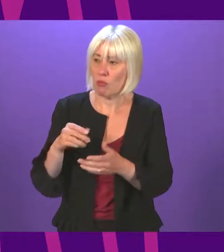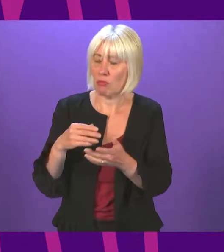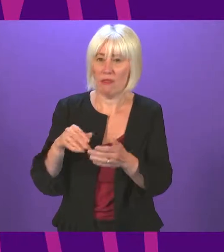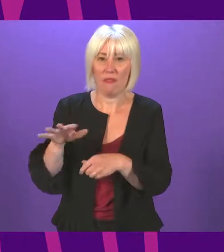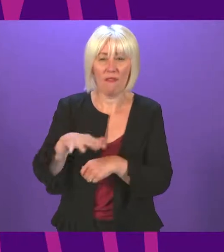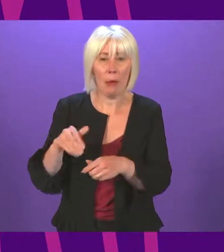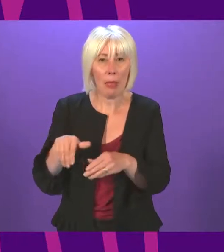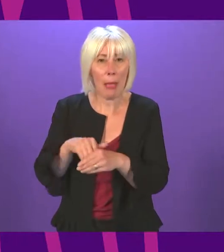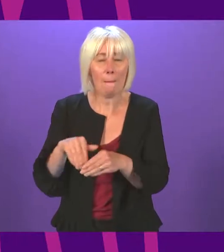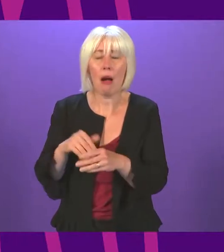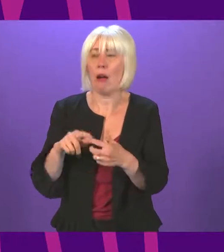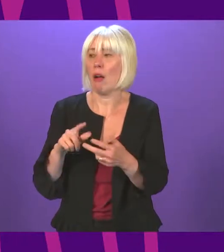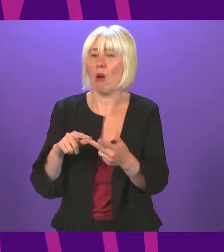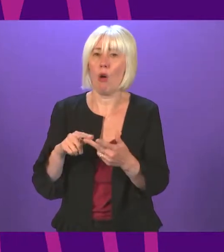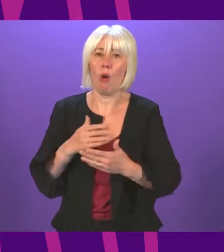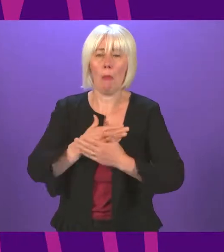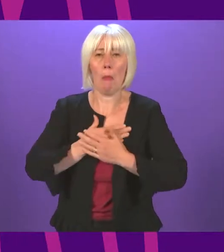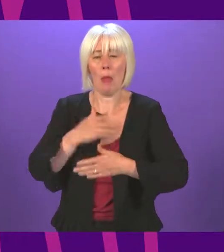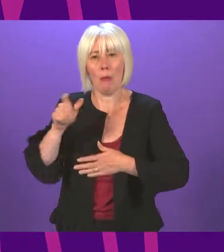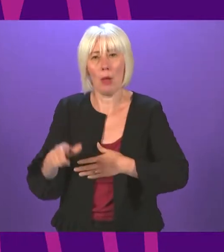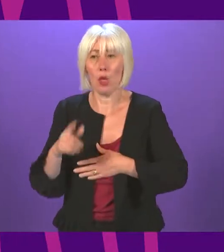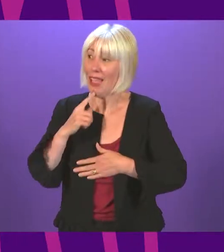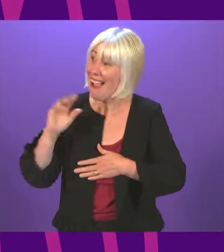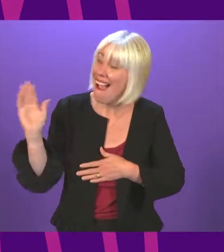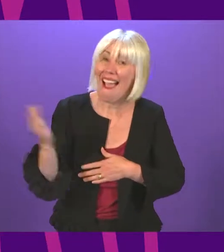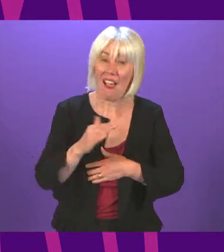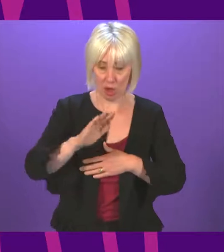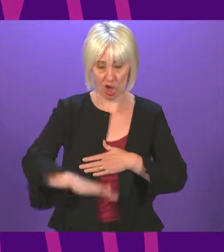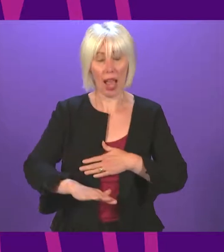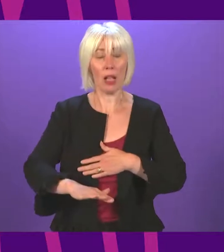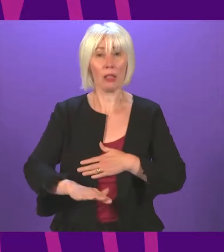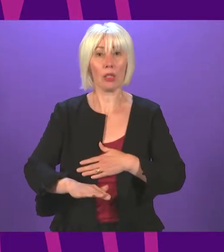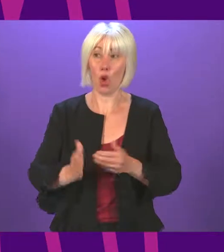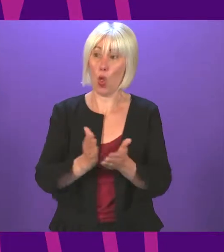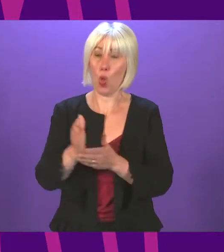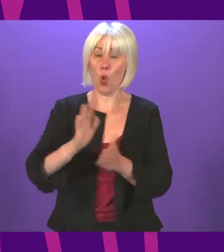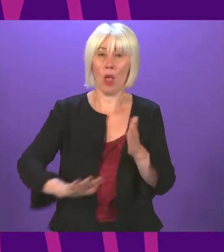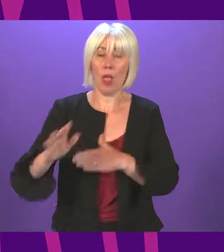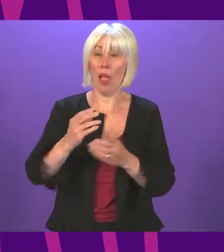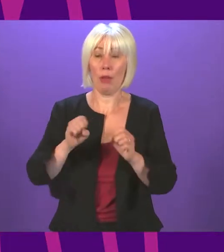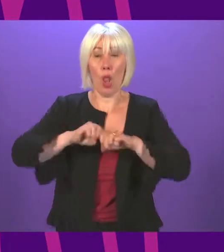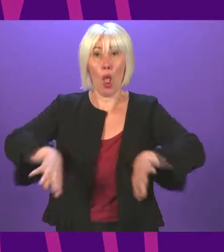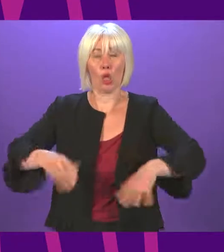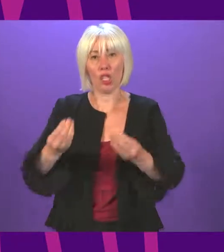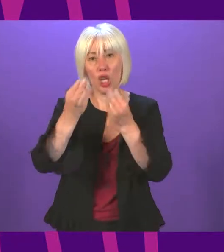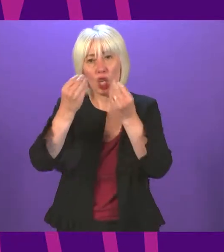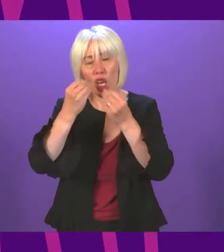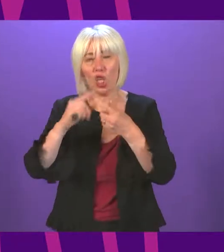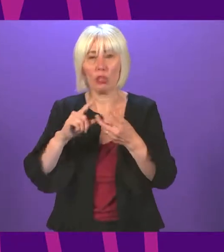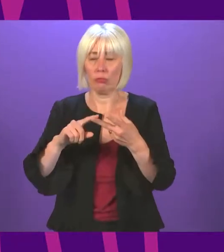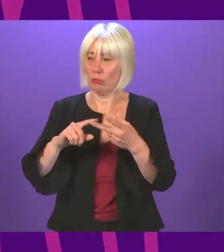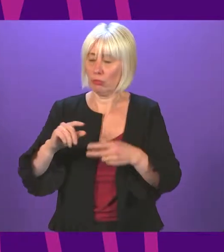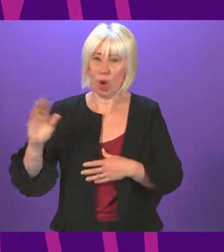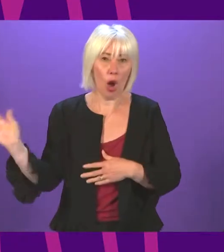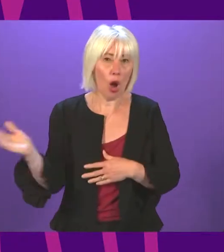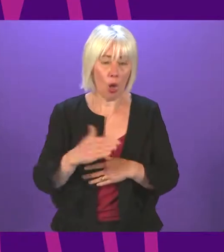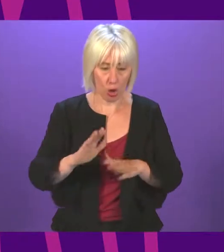loved one. Every child in the country has been touched by lost education. Every child in our country